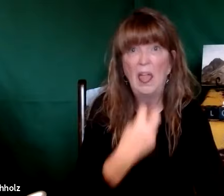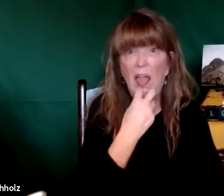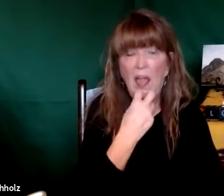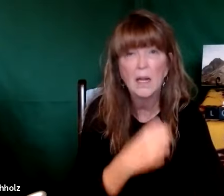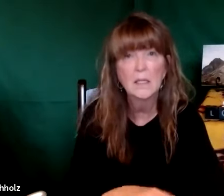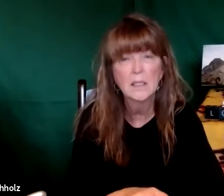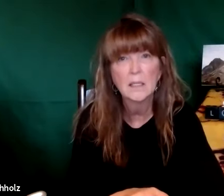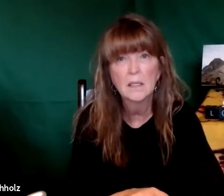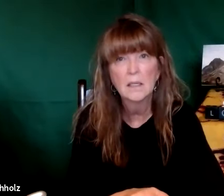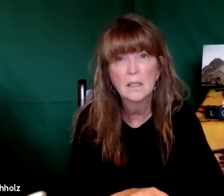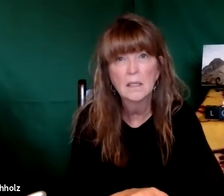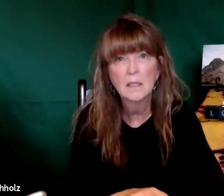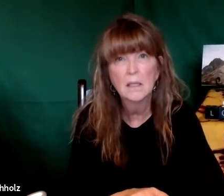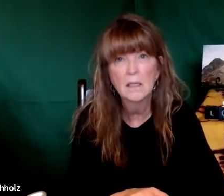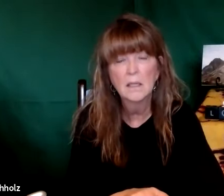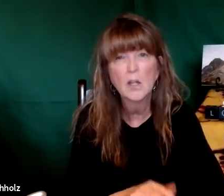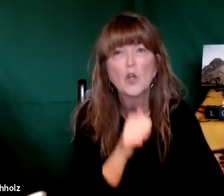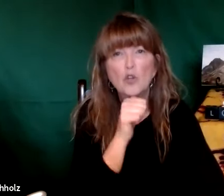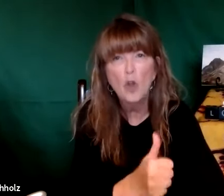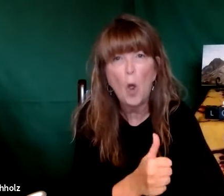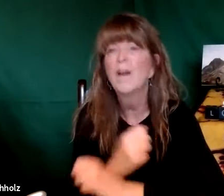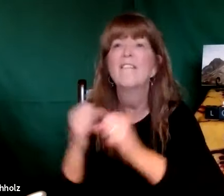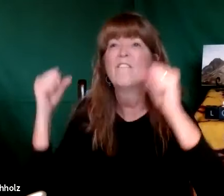you don't need to love those folks over there they're just disgusting